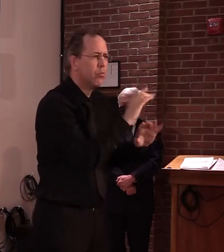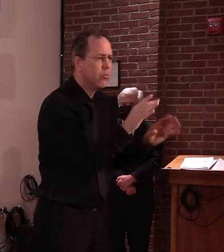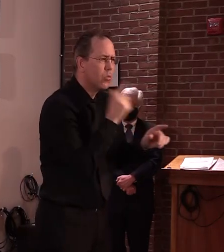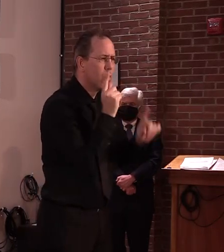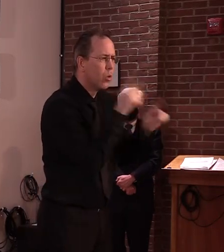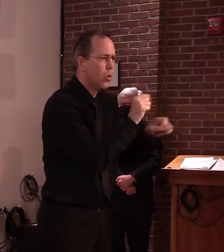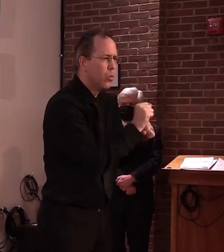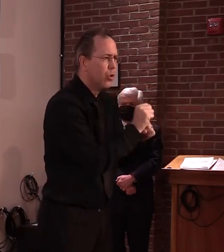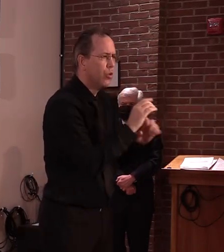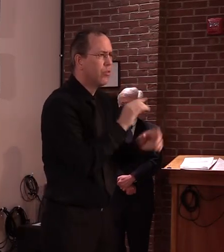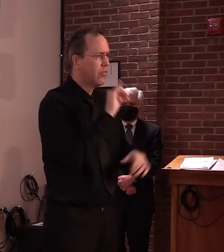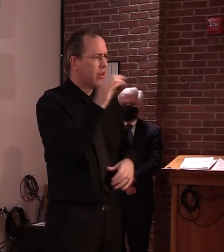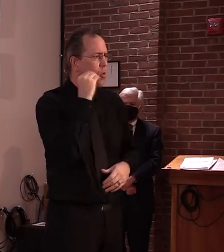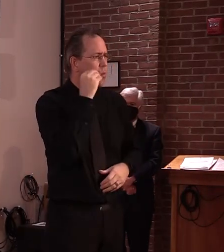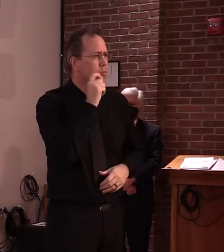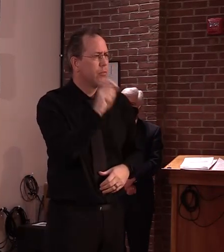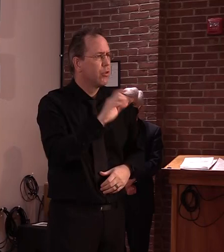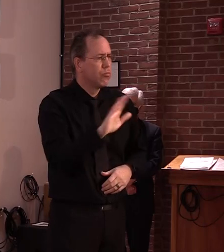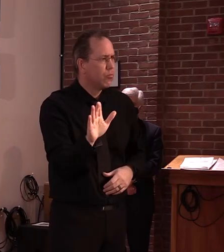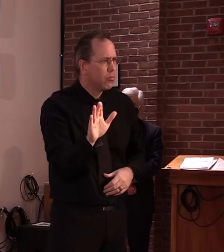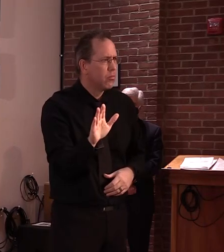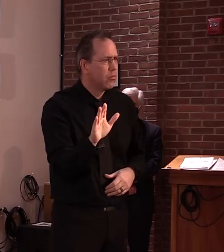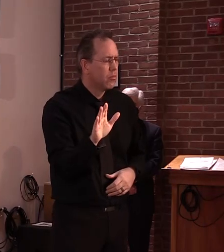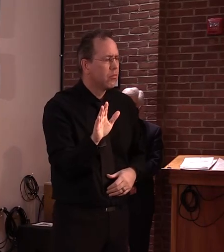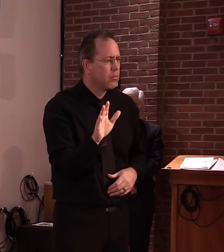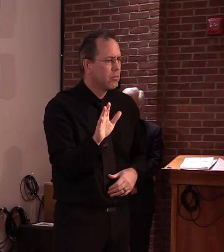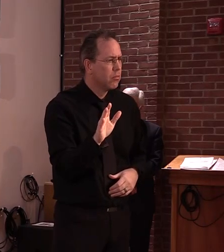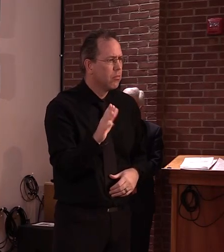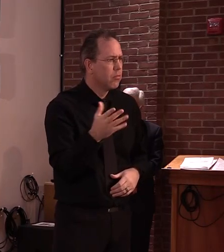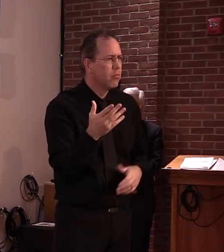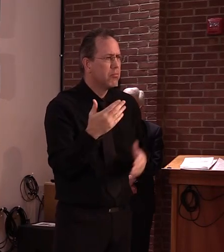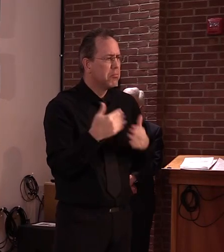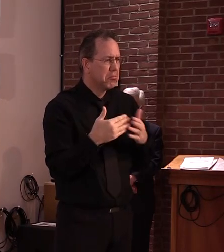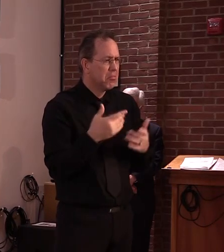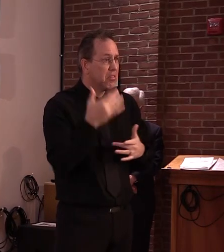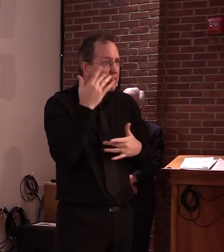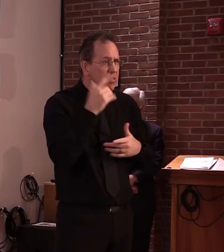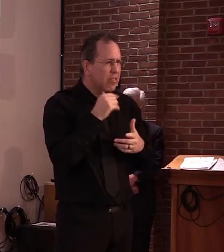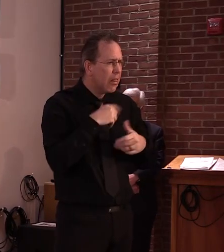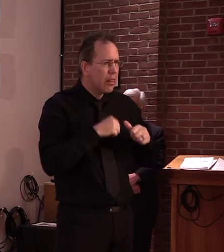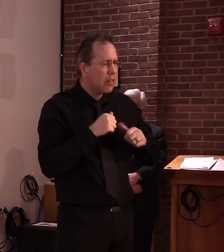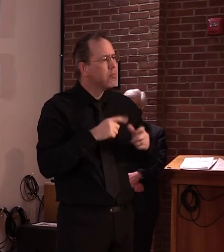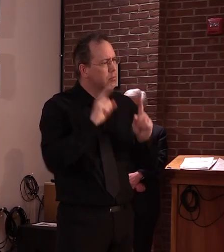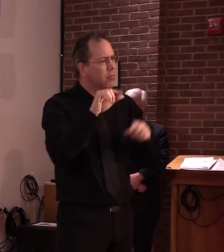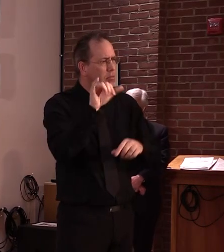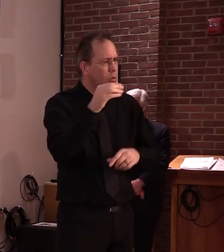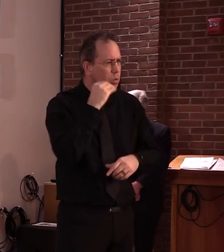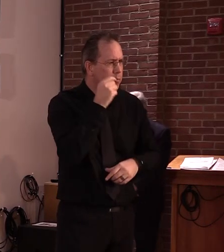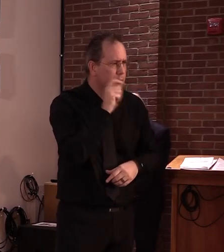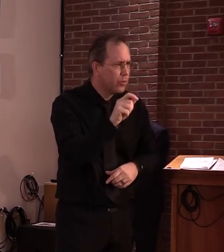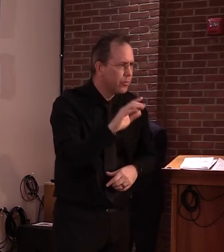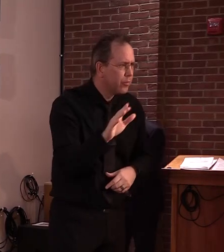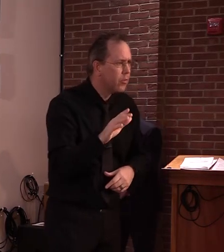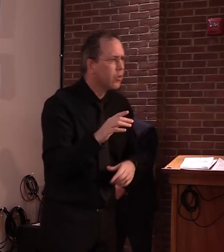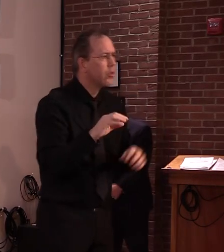case as well. There are a number of provisions in place to protect employees. But